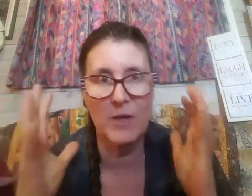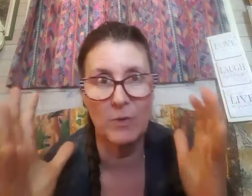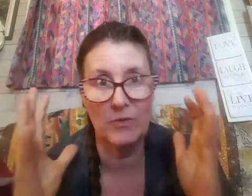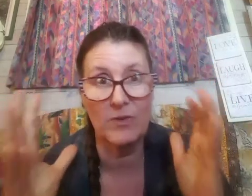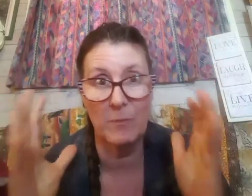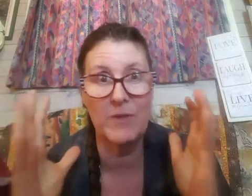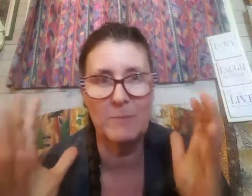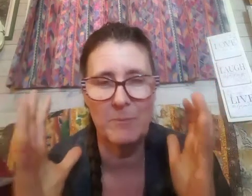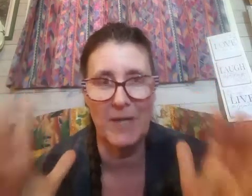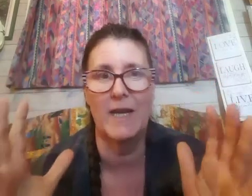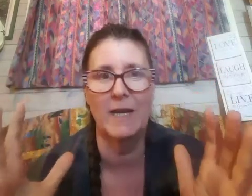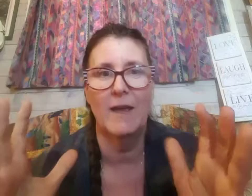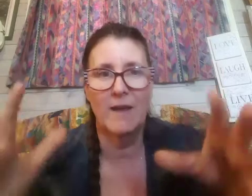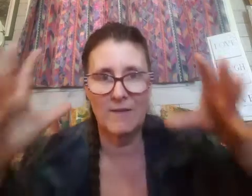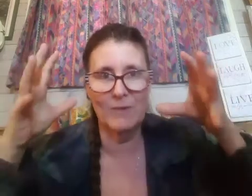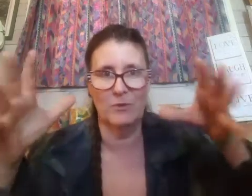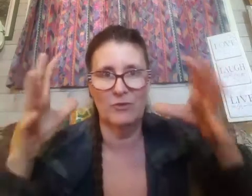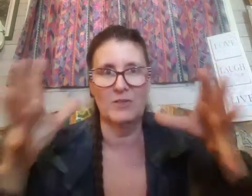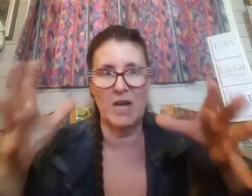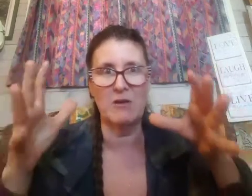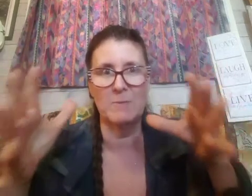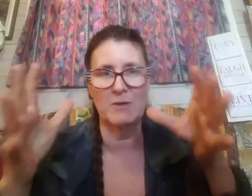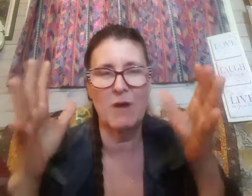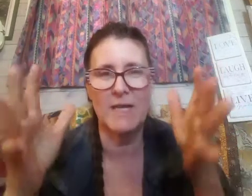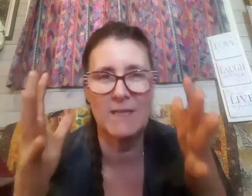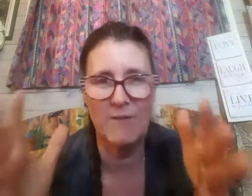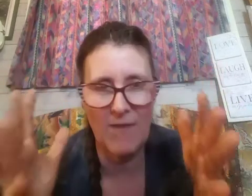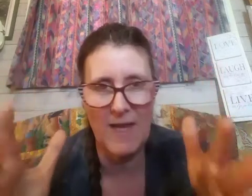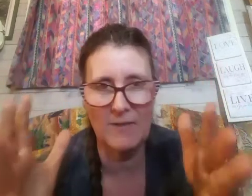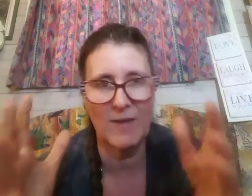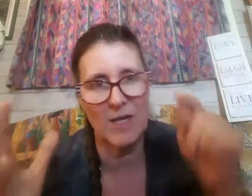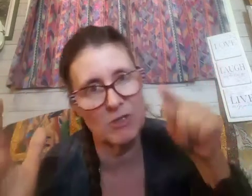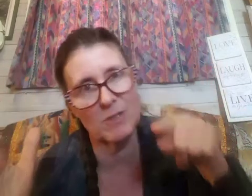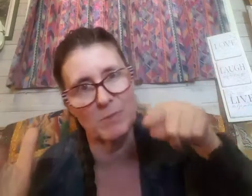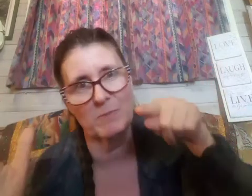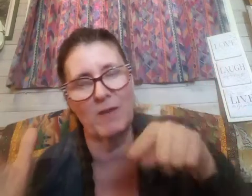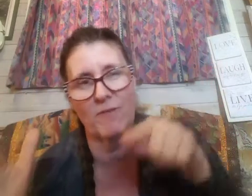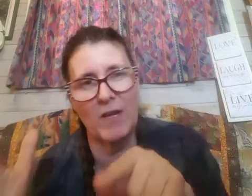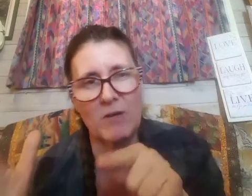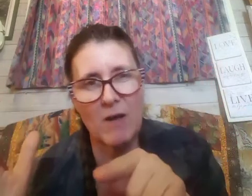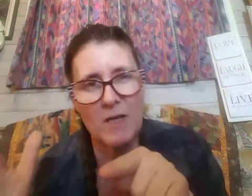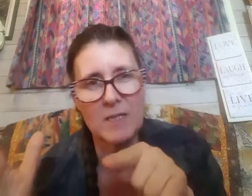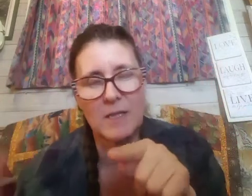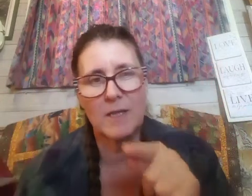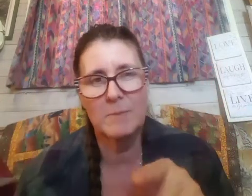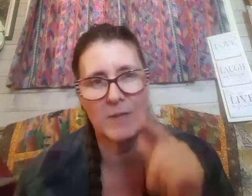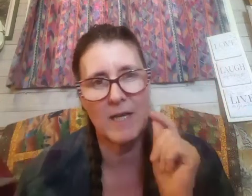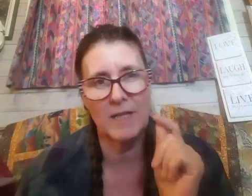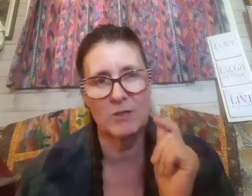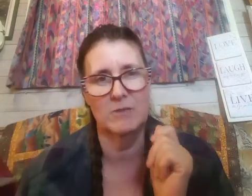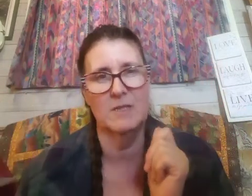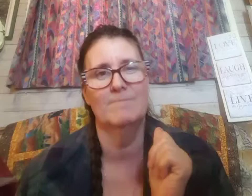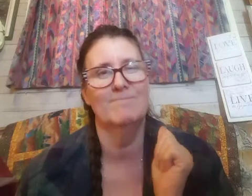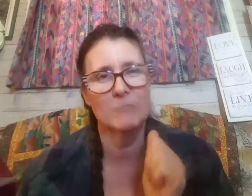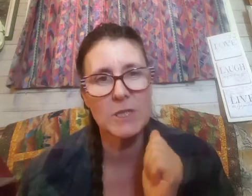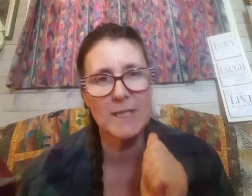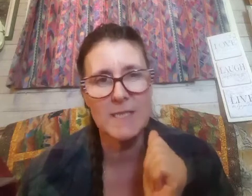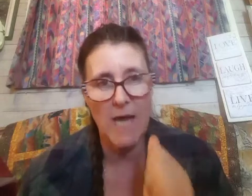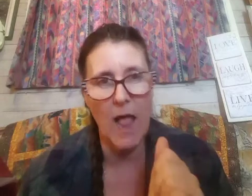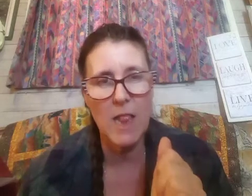there was something big that was staring me right in the face that i couldn't put my finger on but i could really tell